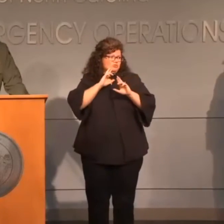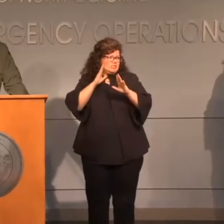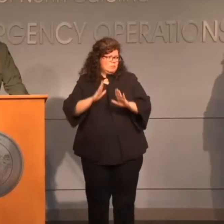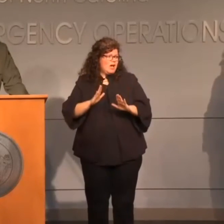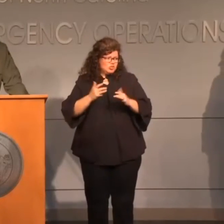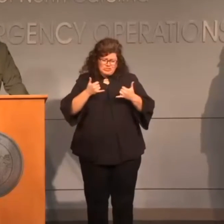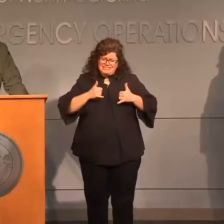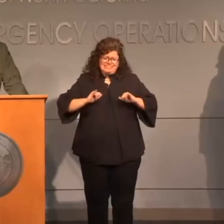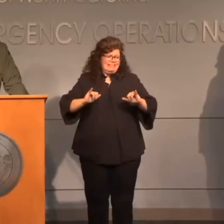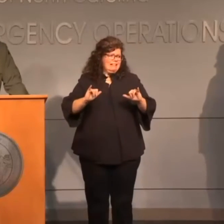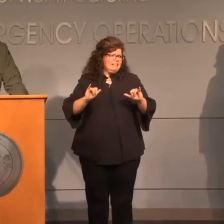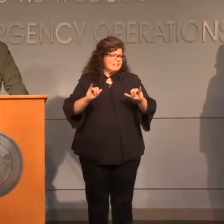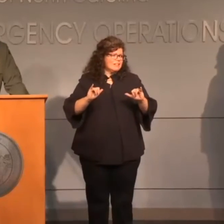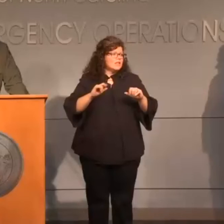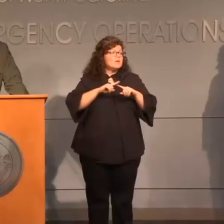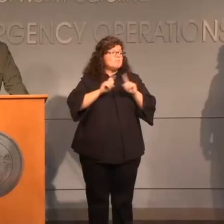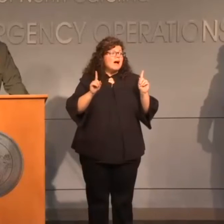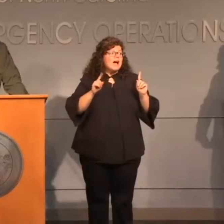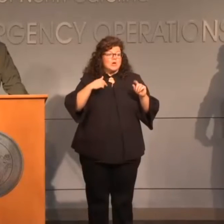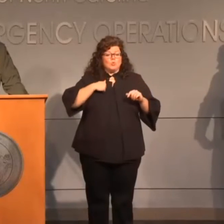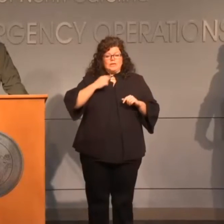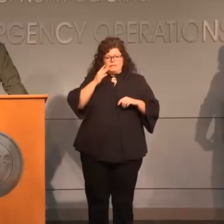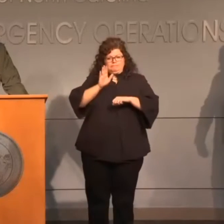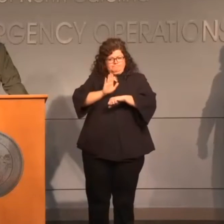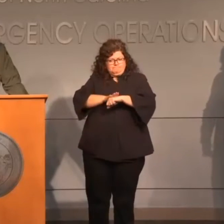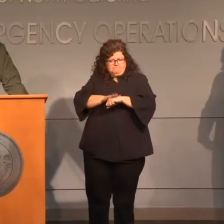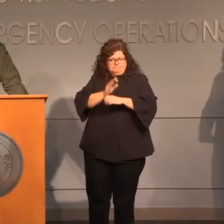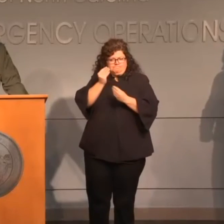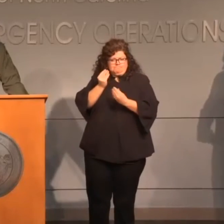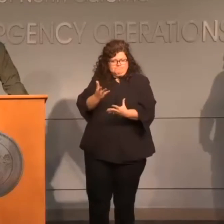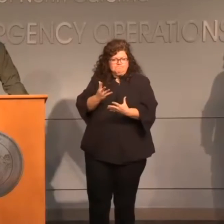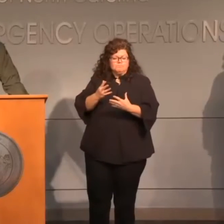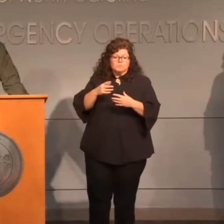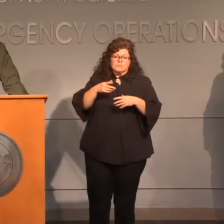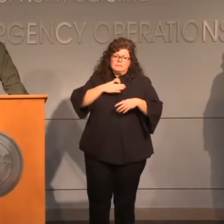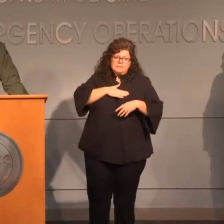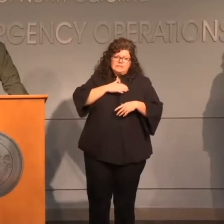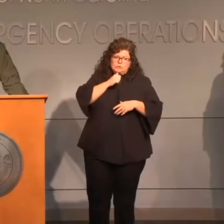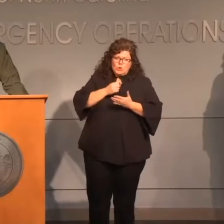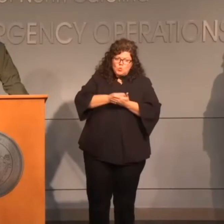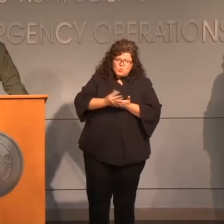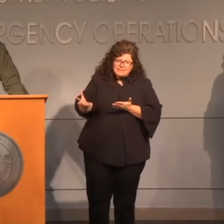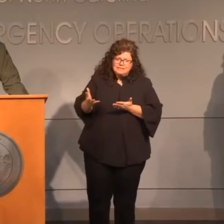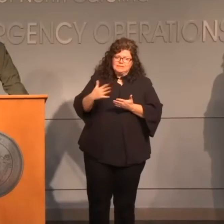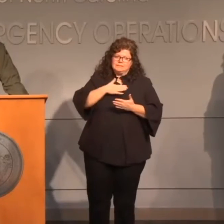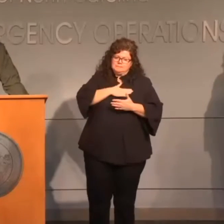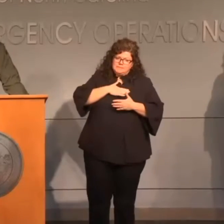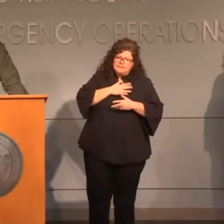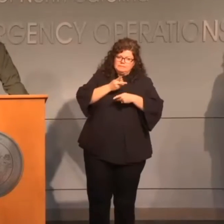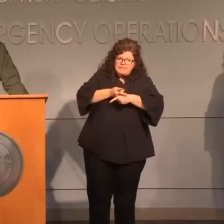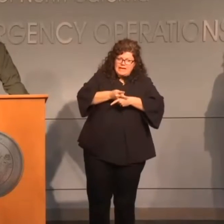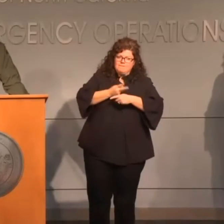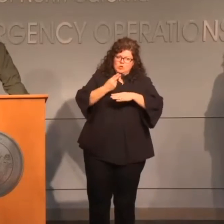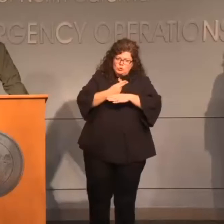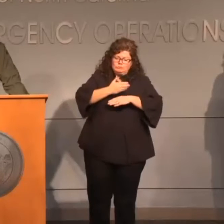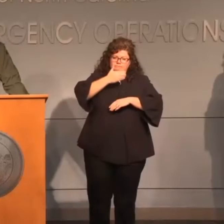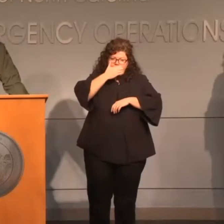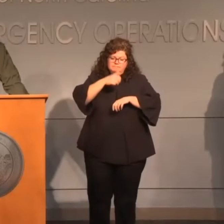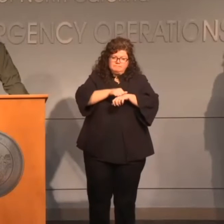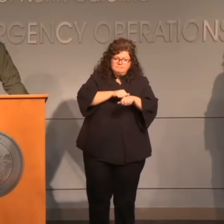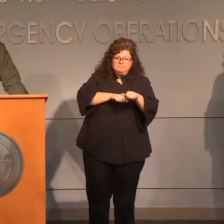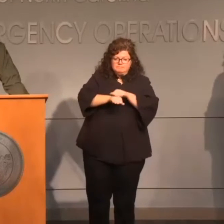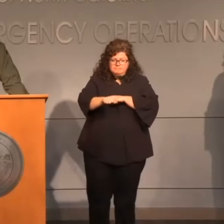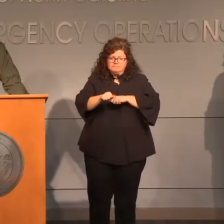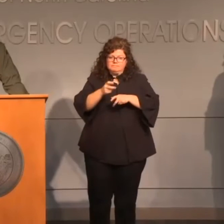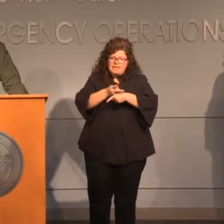levels and also with guidance to help it last longer. And so we know that that's an issue, and we're